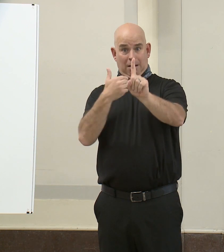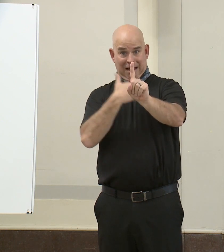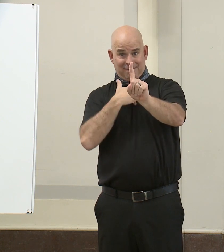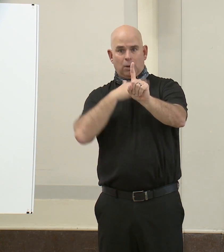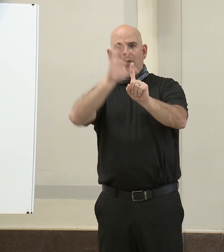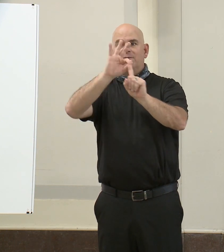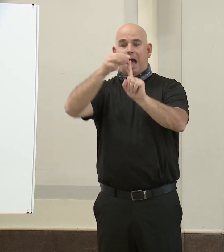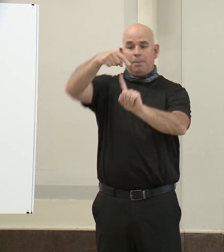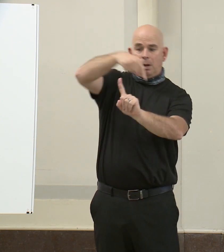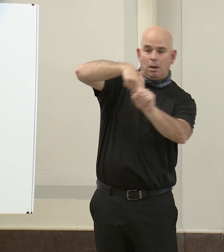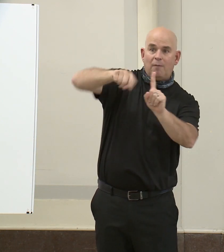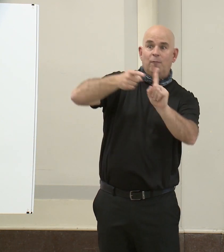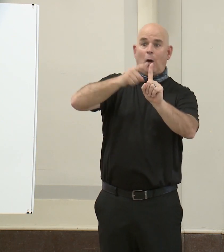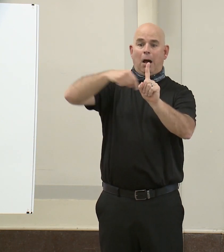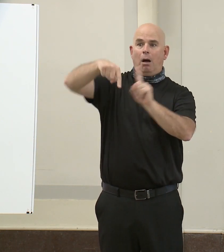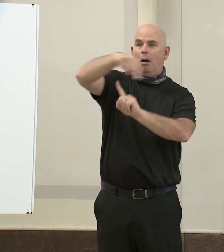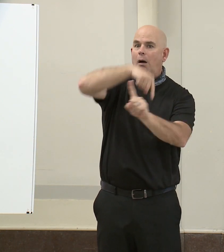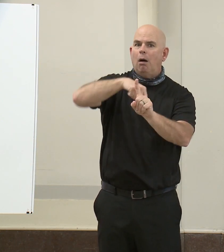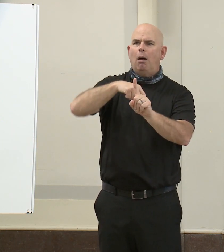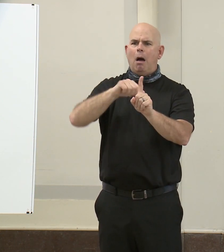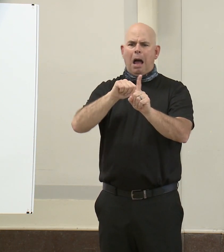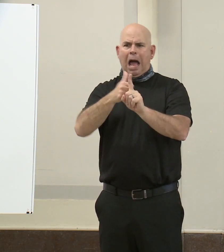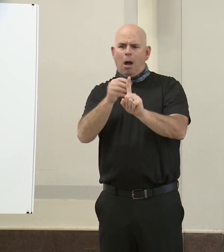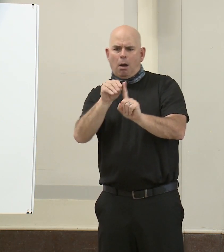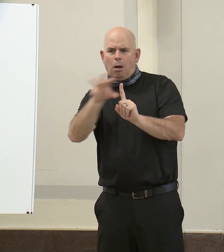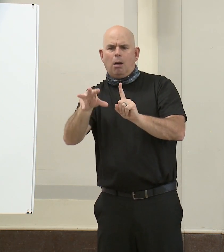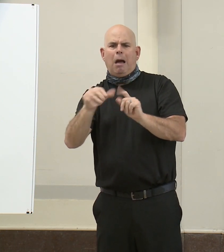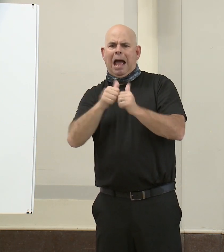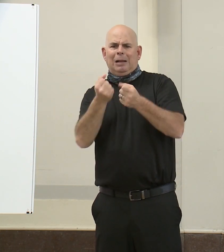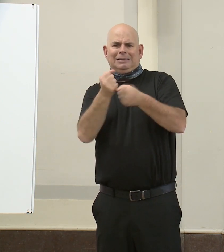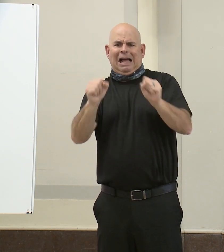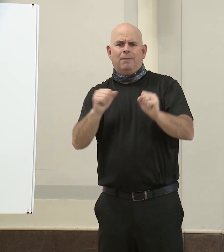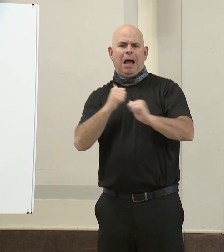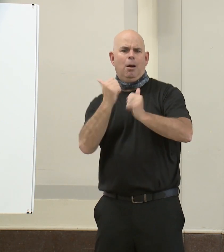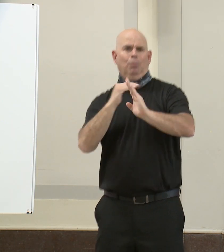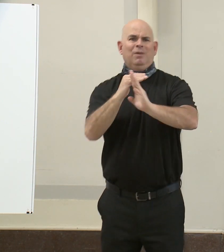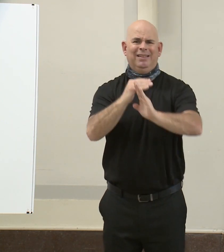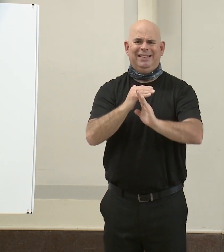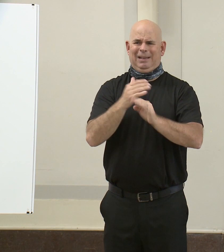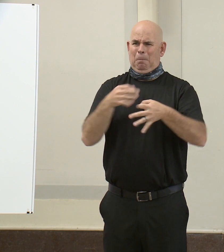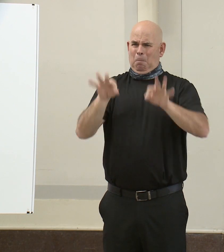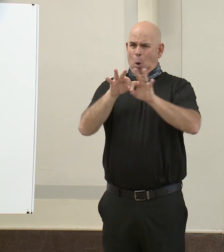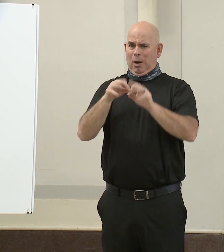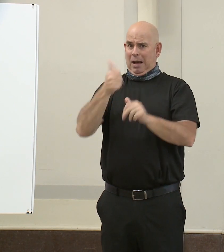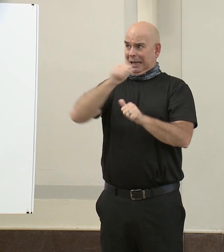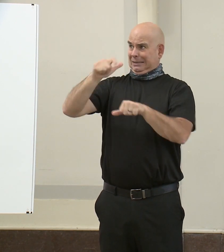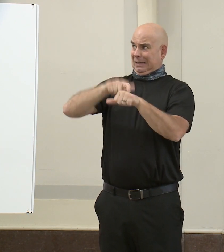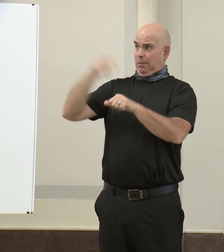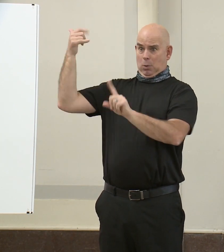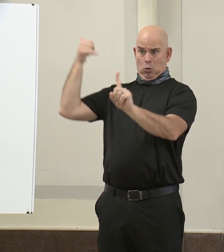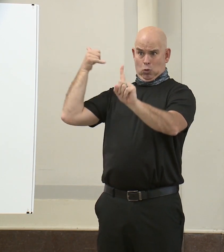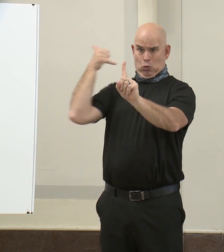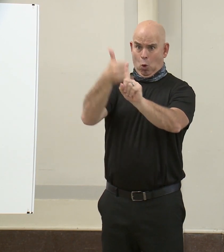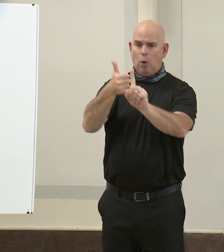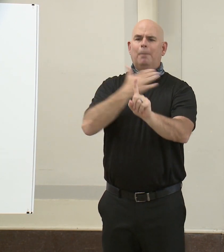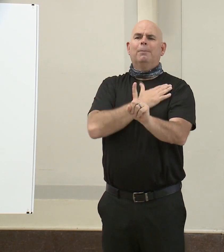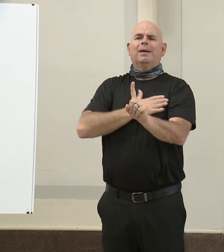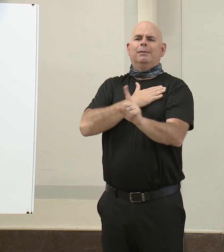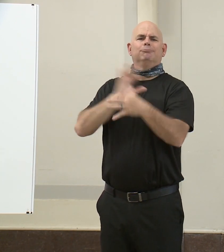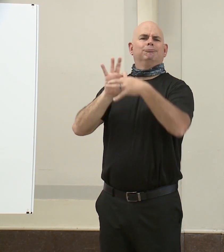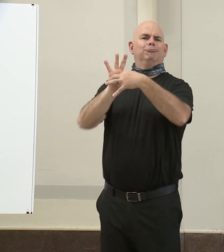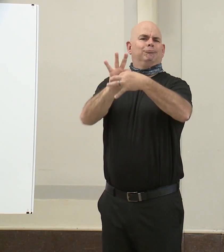include information on how to safely isolate, as well as how to prevent further spread of disease to your family, friends, or loved ones.